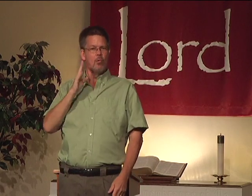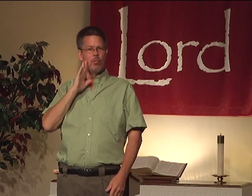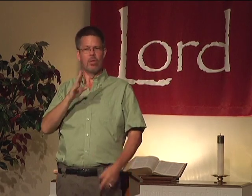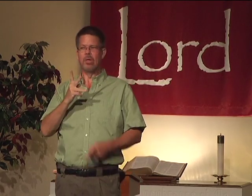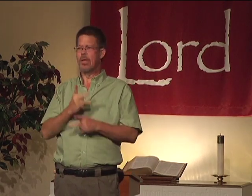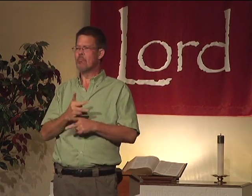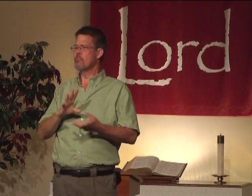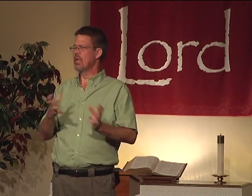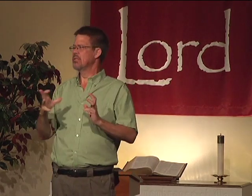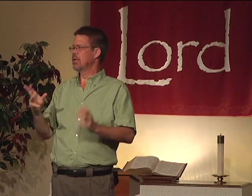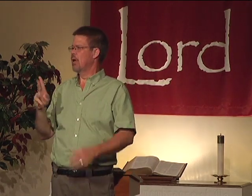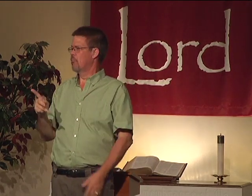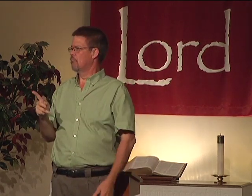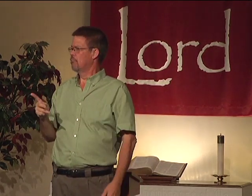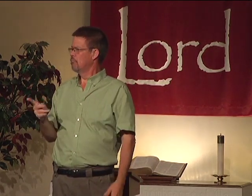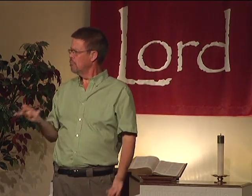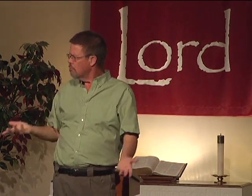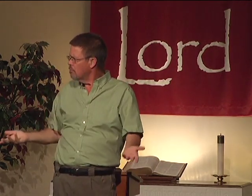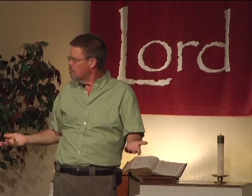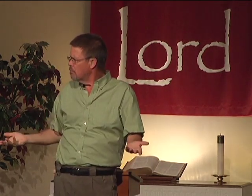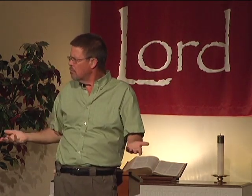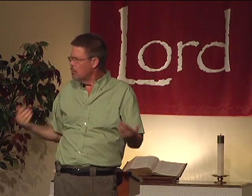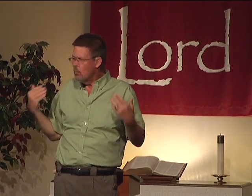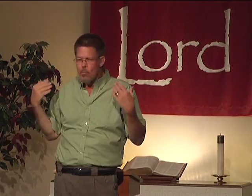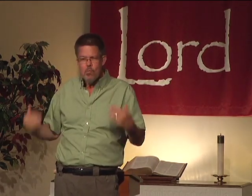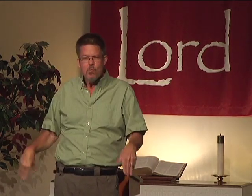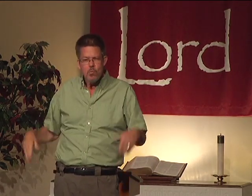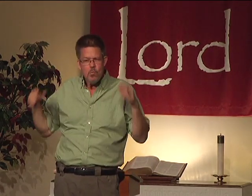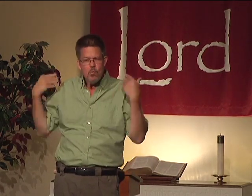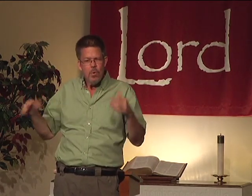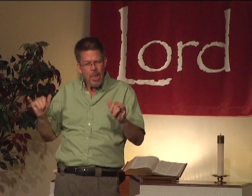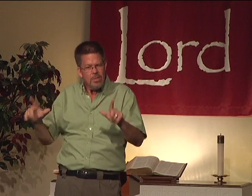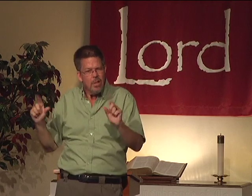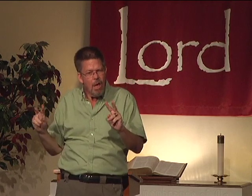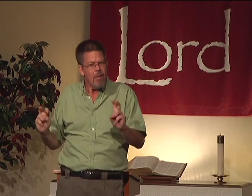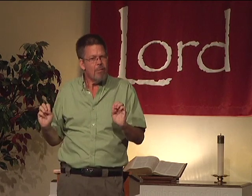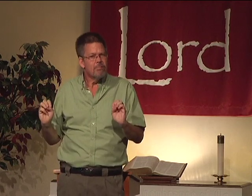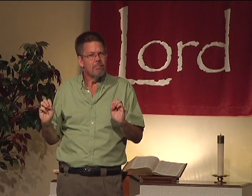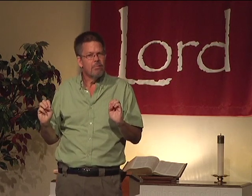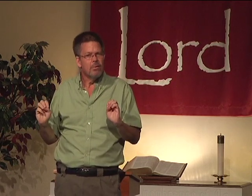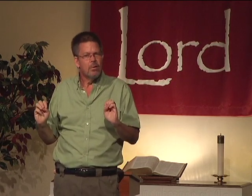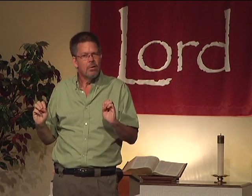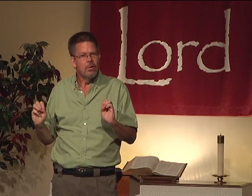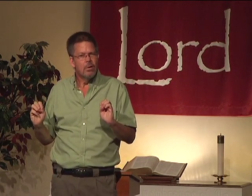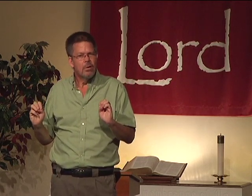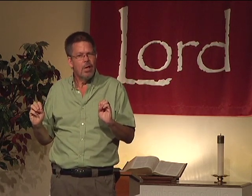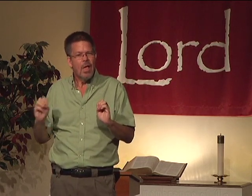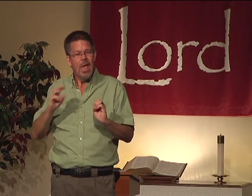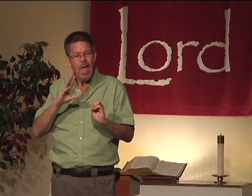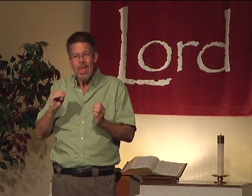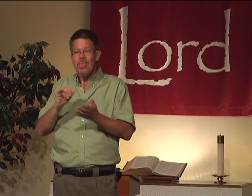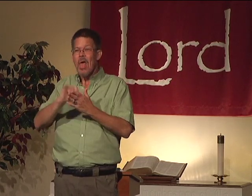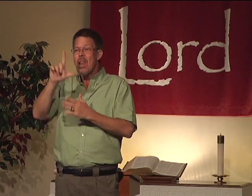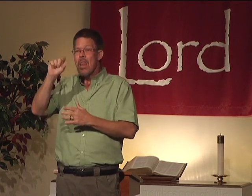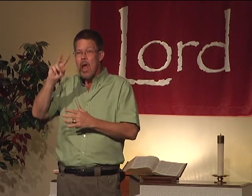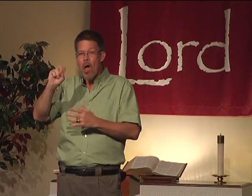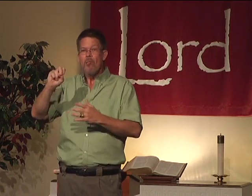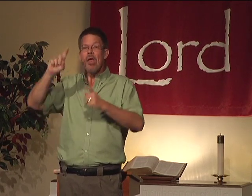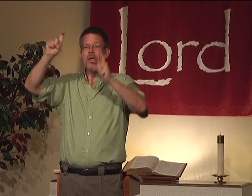knowing that I would continue to mess up. Wow, that is love. And